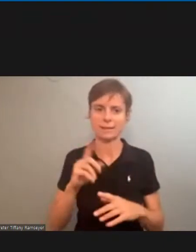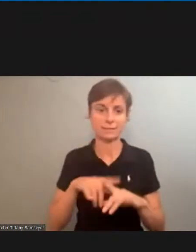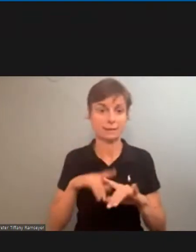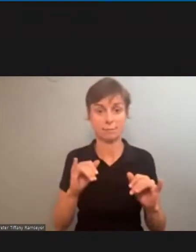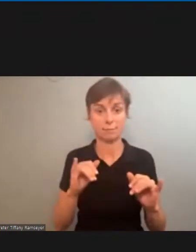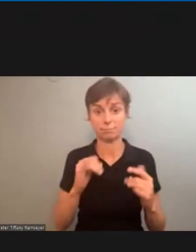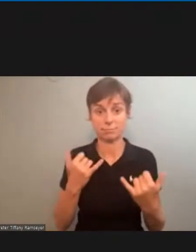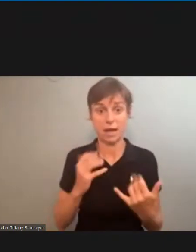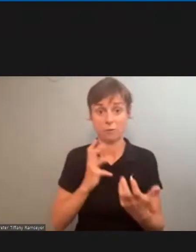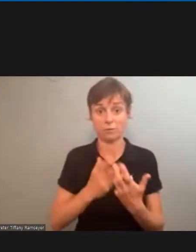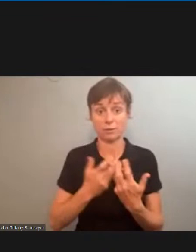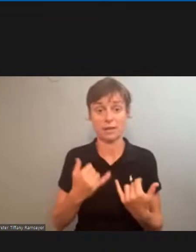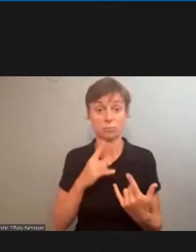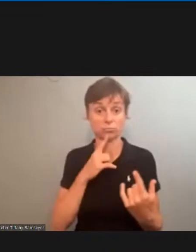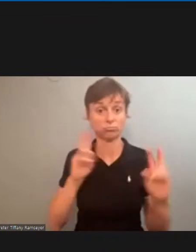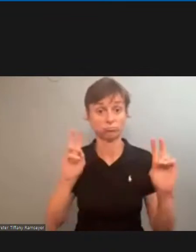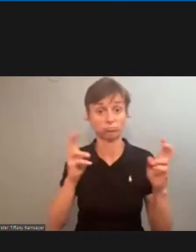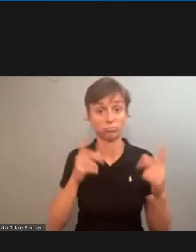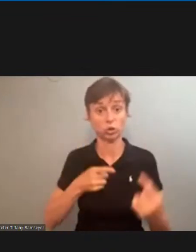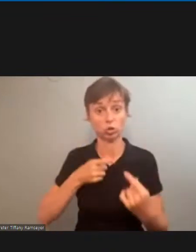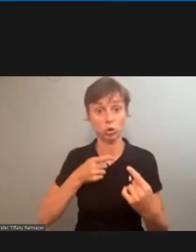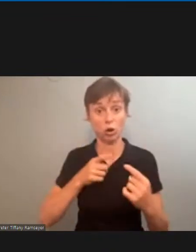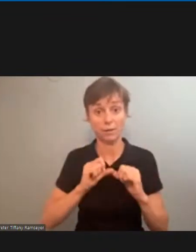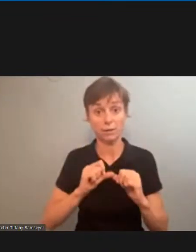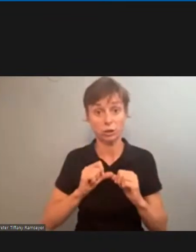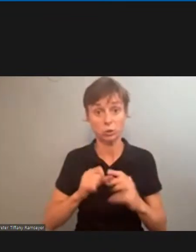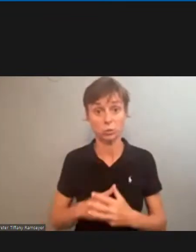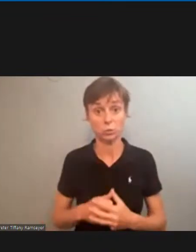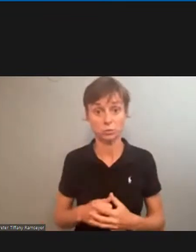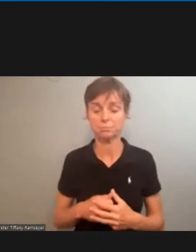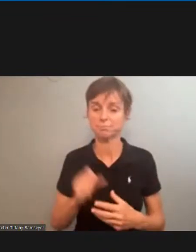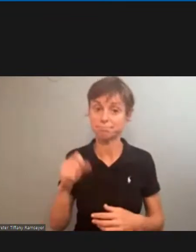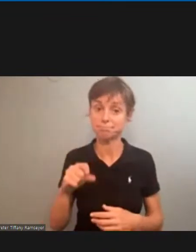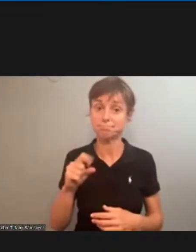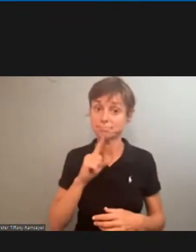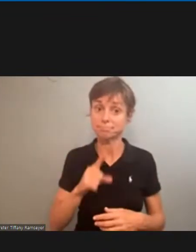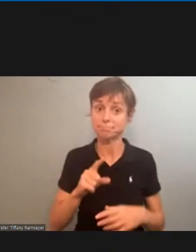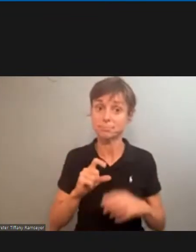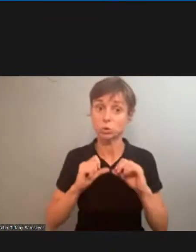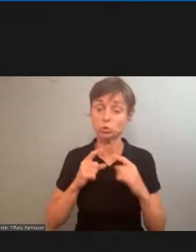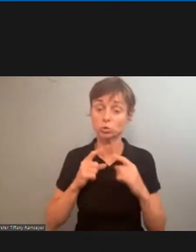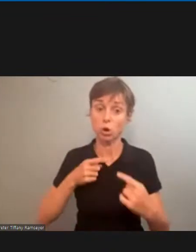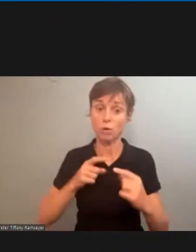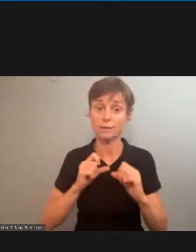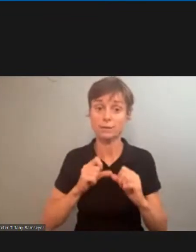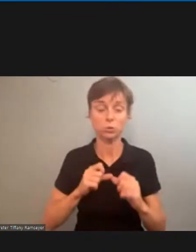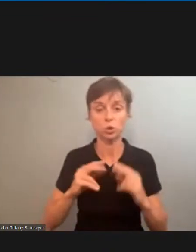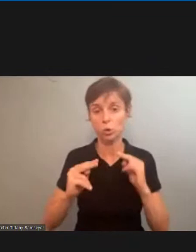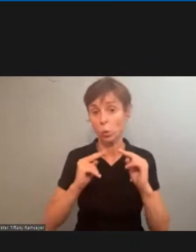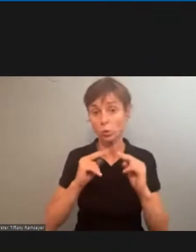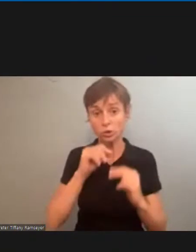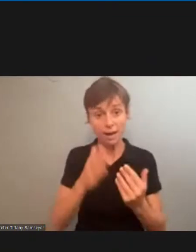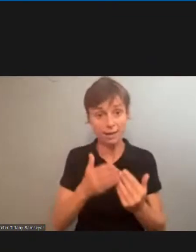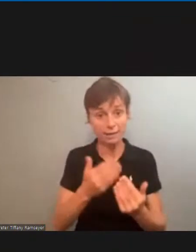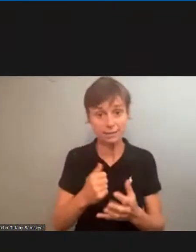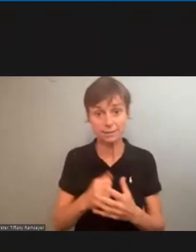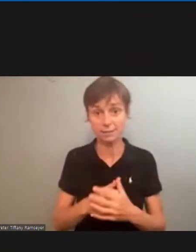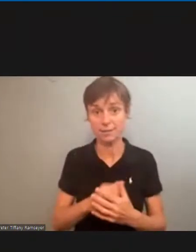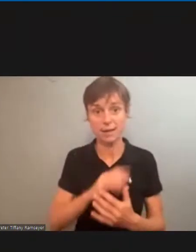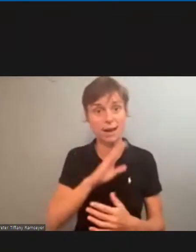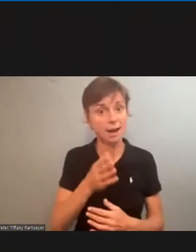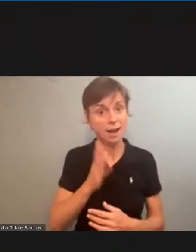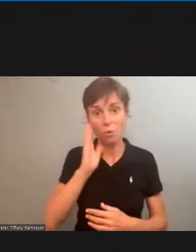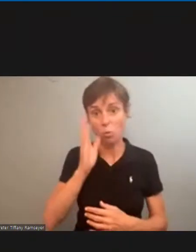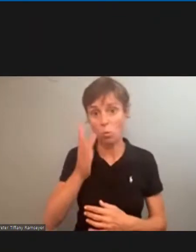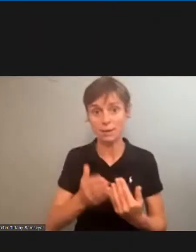the struggle continues and the struggle does continue negotiations have never been easy they never will be easy